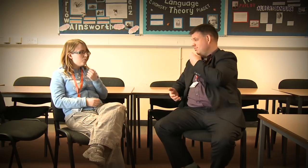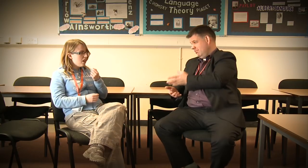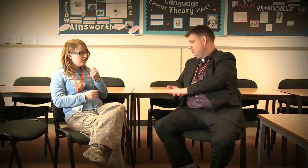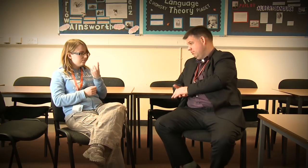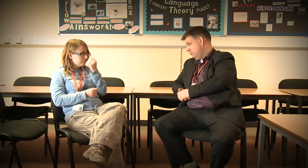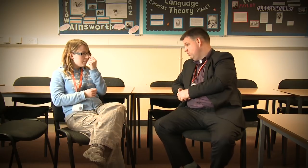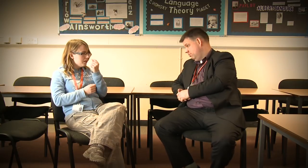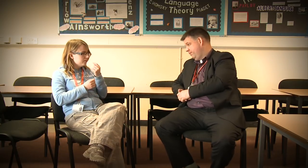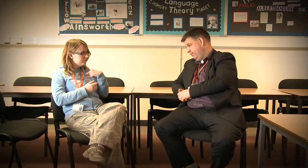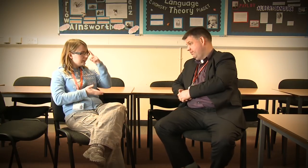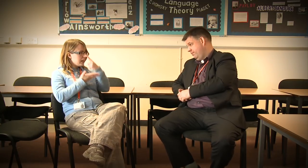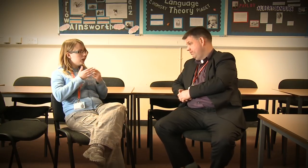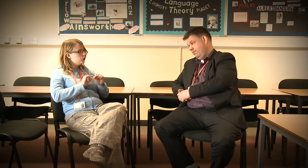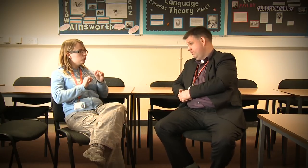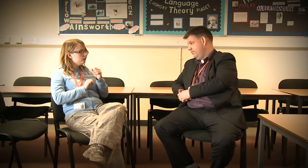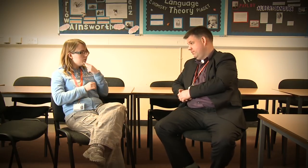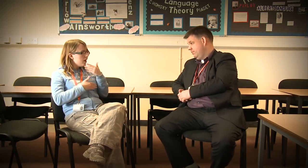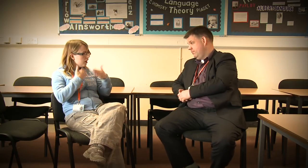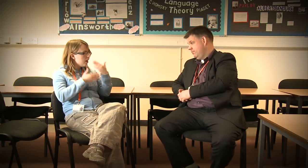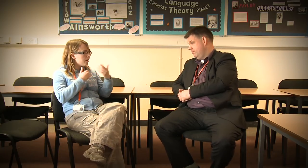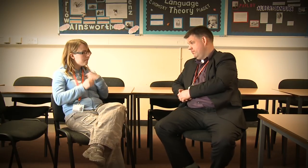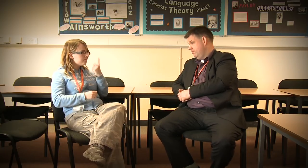There's plenty of time to think about that later. I've only just started.